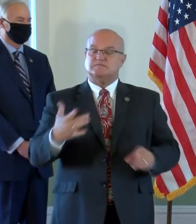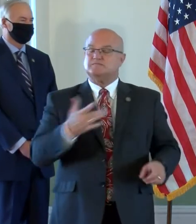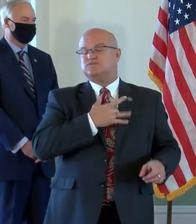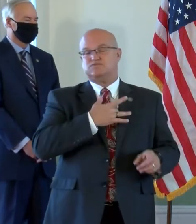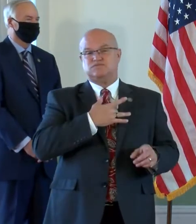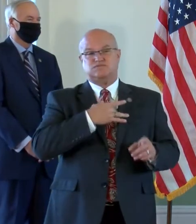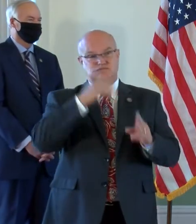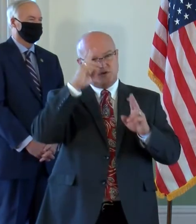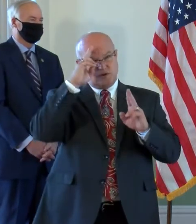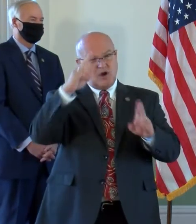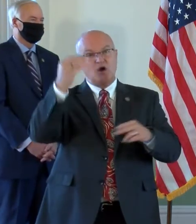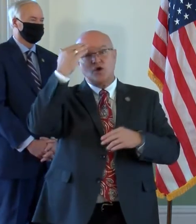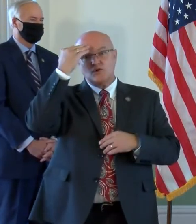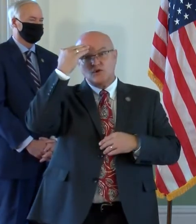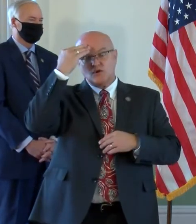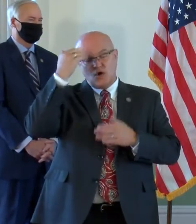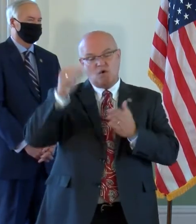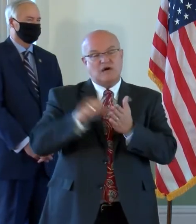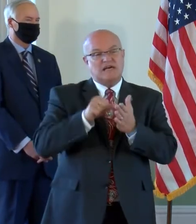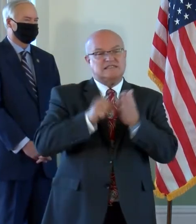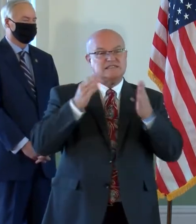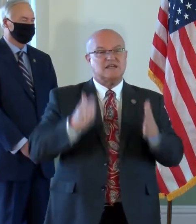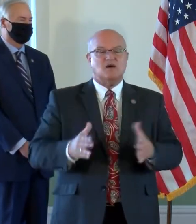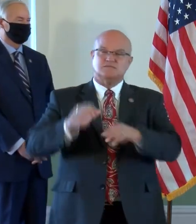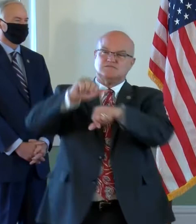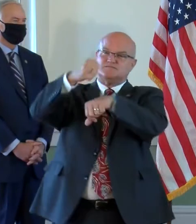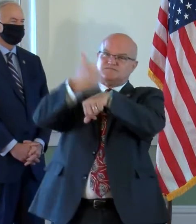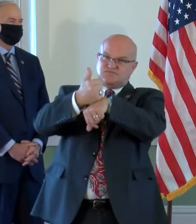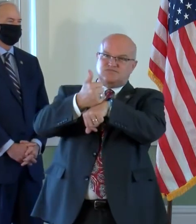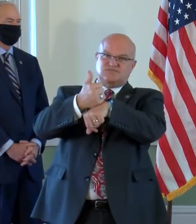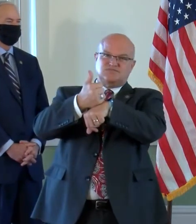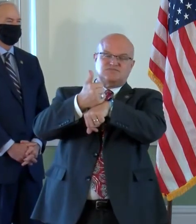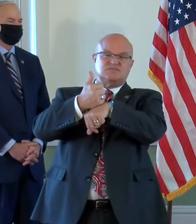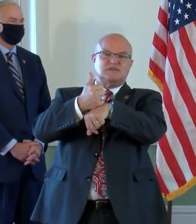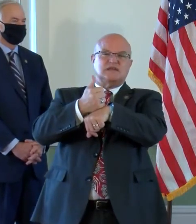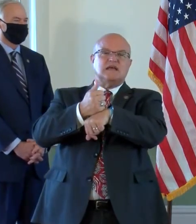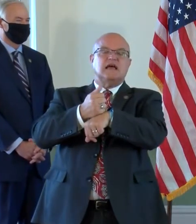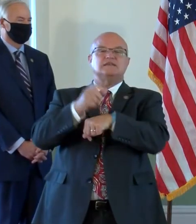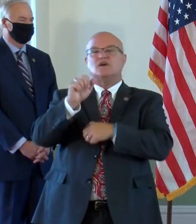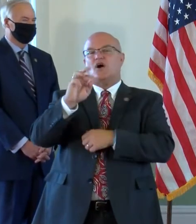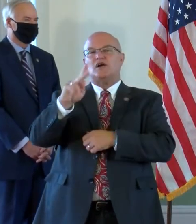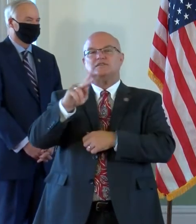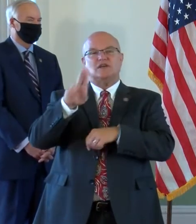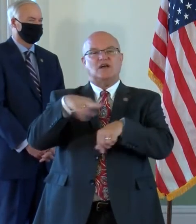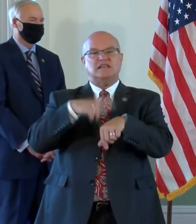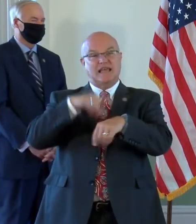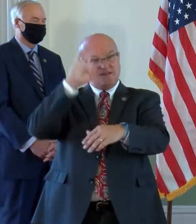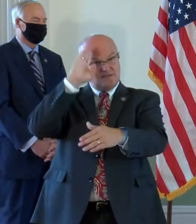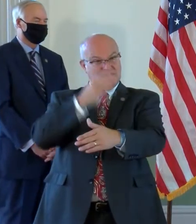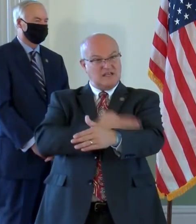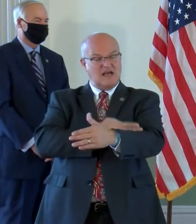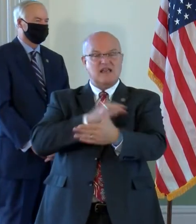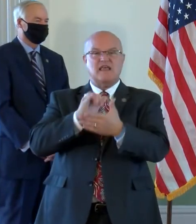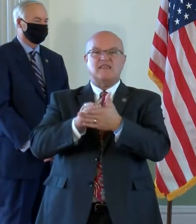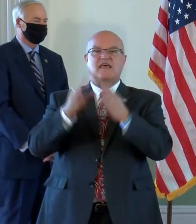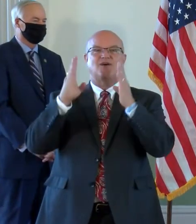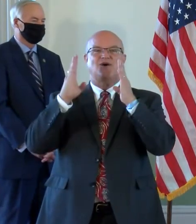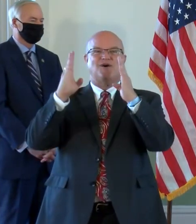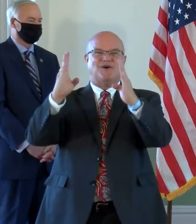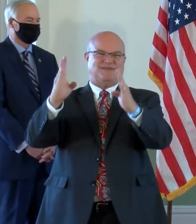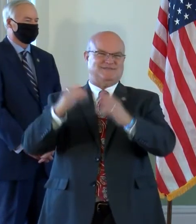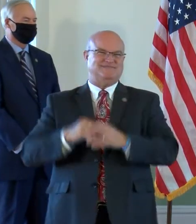and honored to know a sculpture of him will forever stand as an Arkansas native son in that great hall.